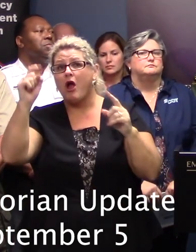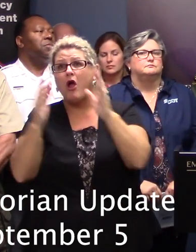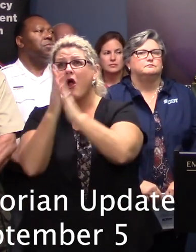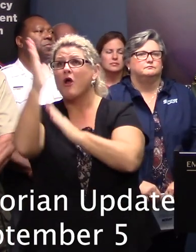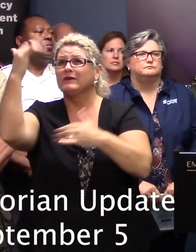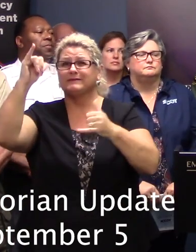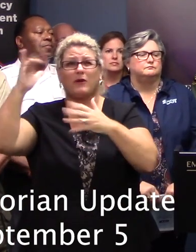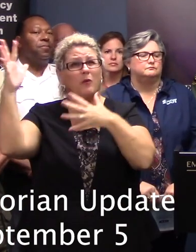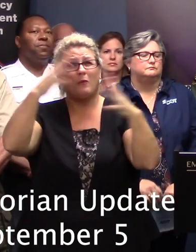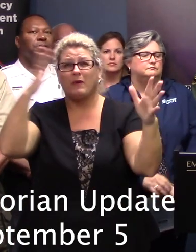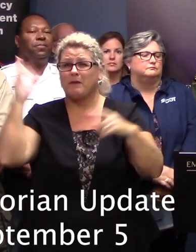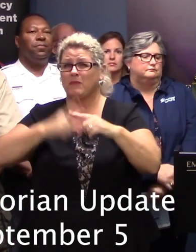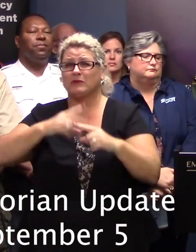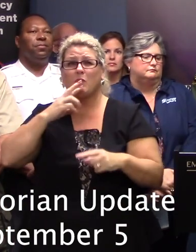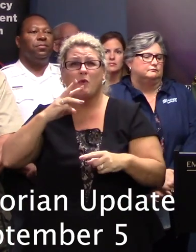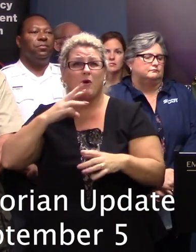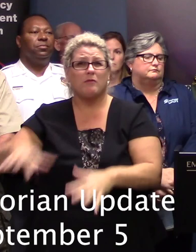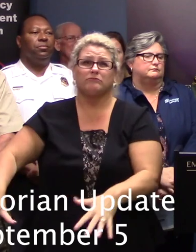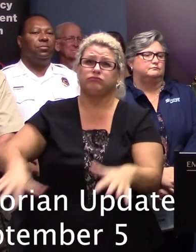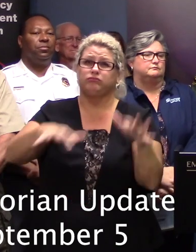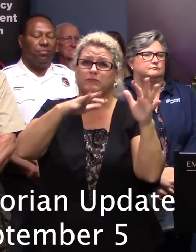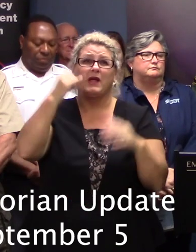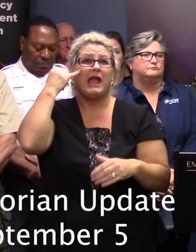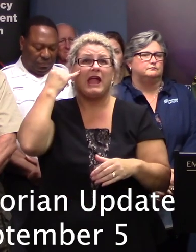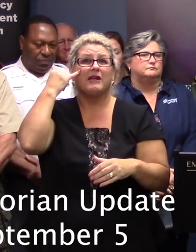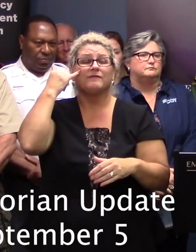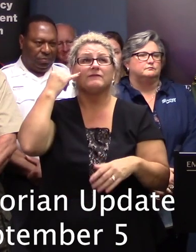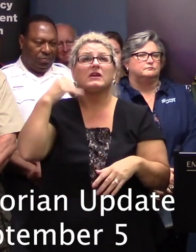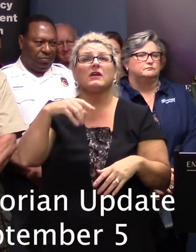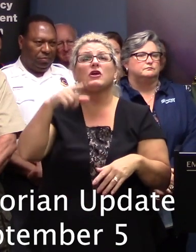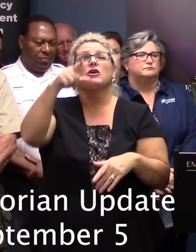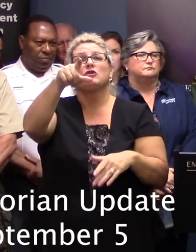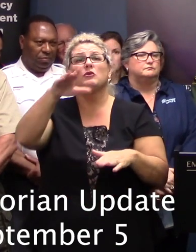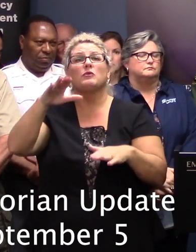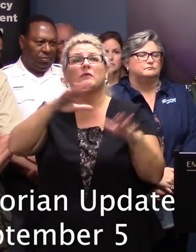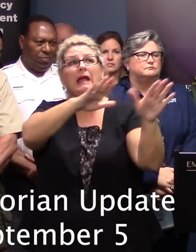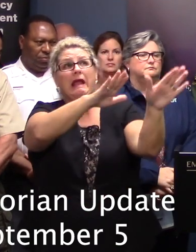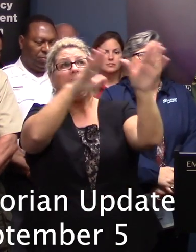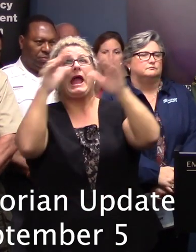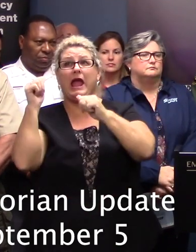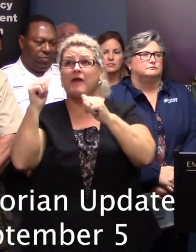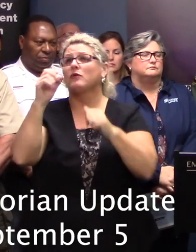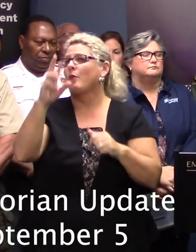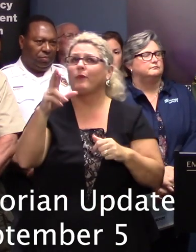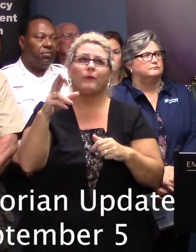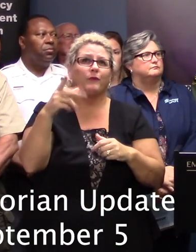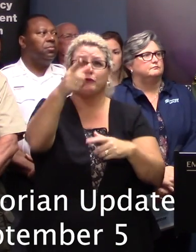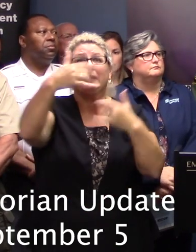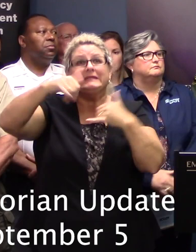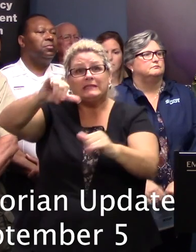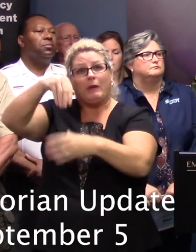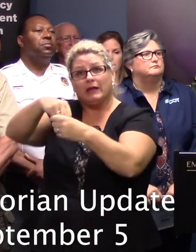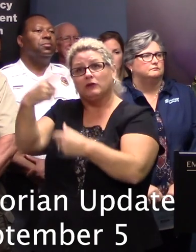lot of water so if you have not left in those areas if you left from other areas or if you're still